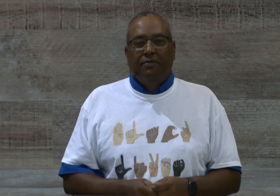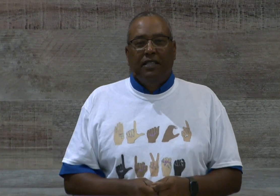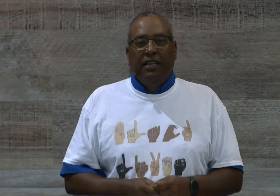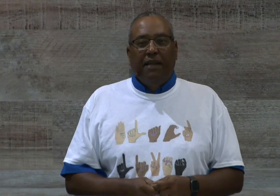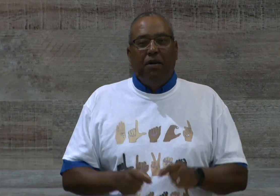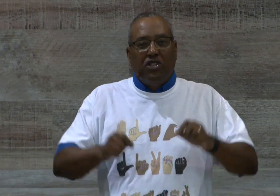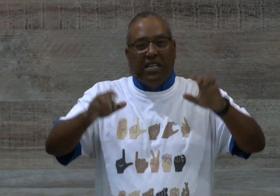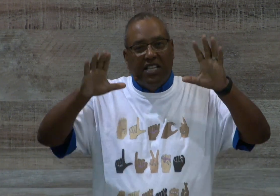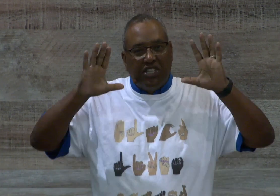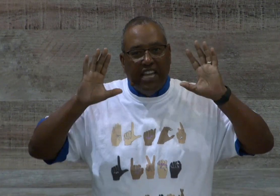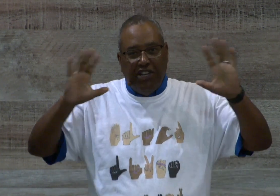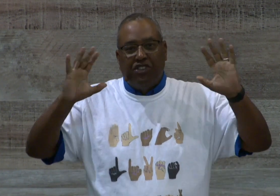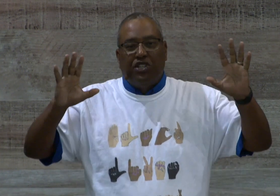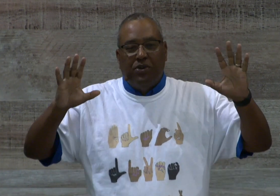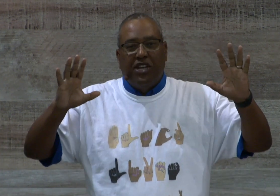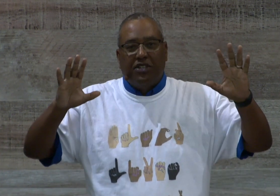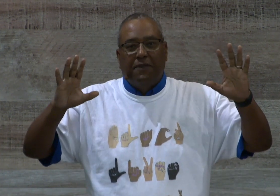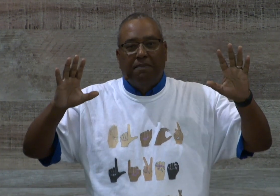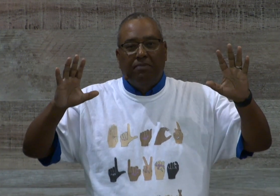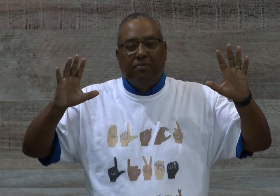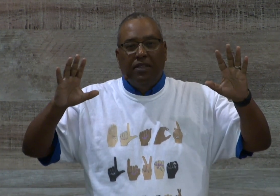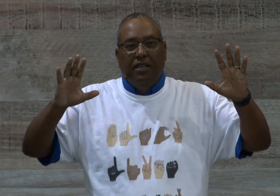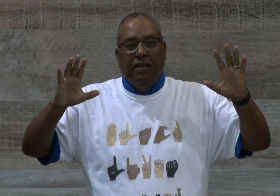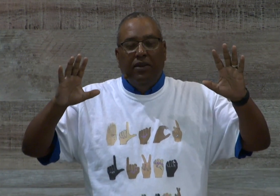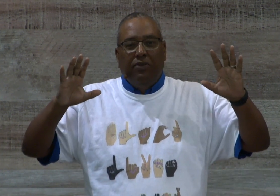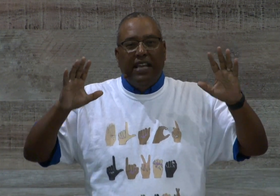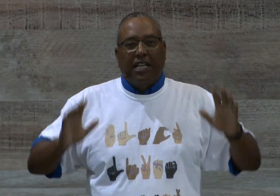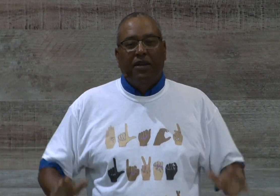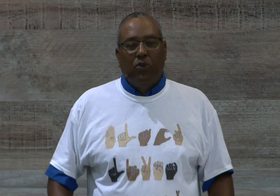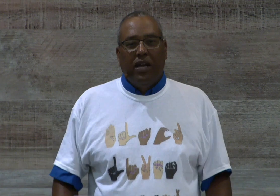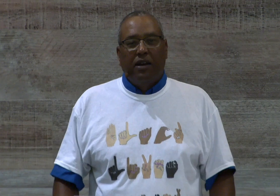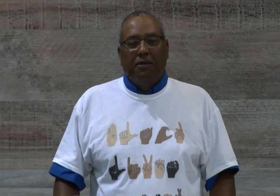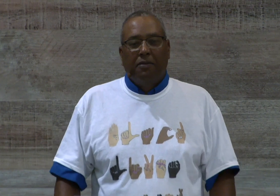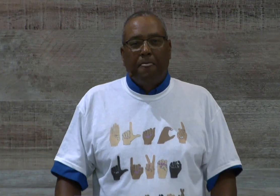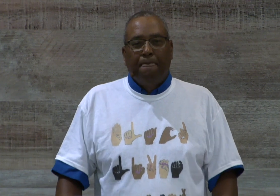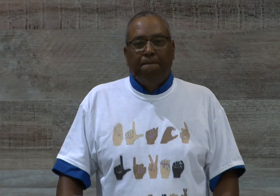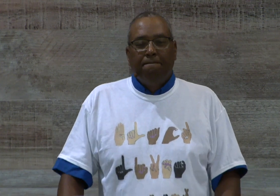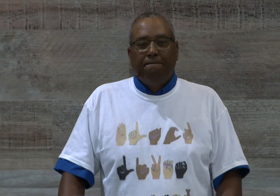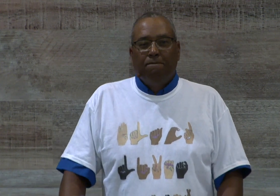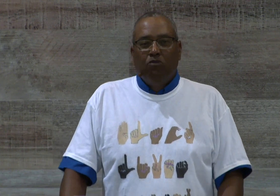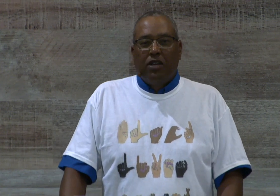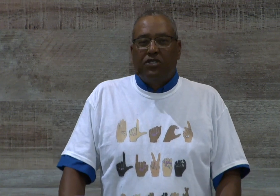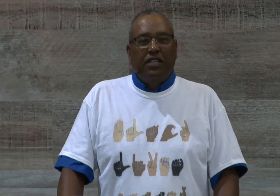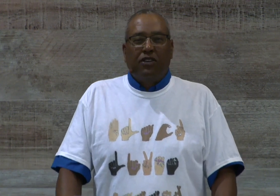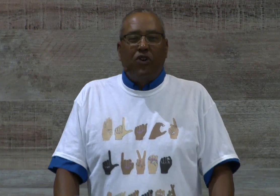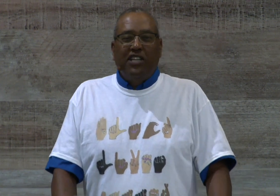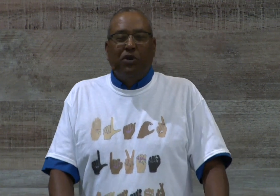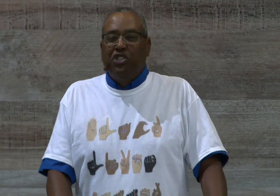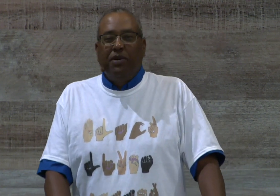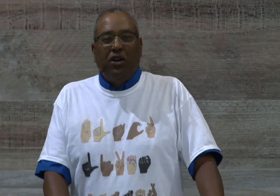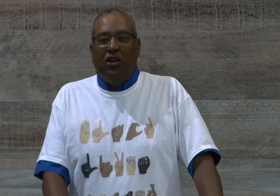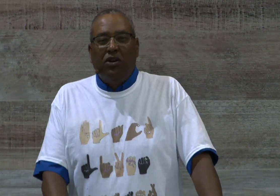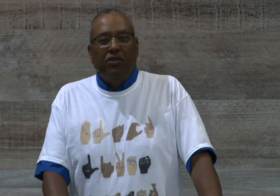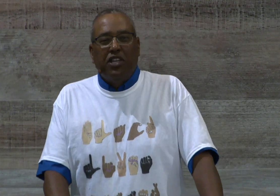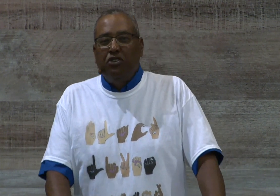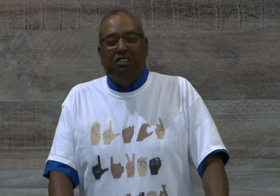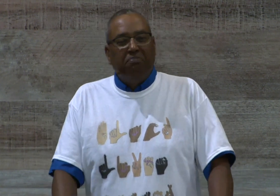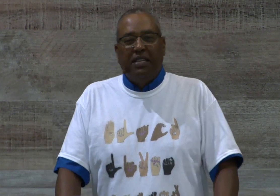And Paul's saying, it's a dangerous situation. We've got to be aware. Because see, Christ wants you to be all that you can be,